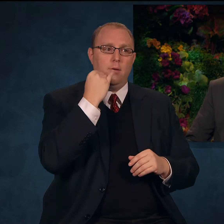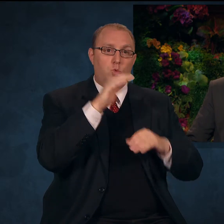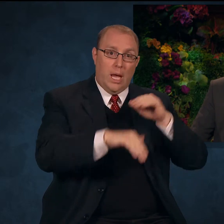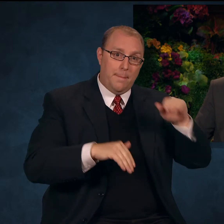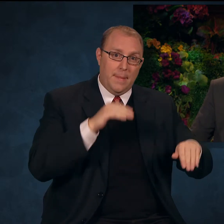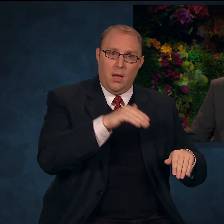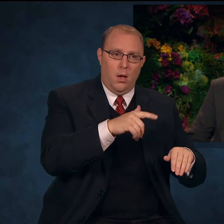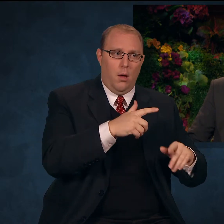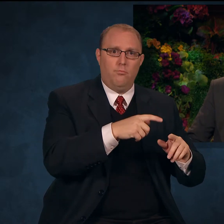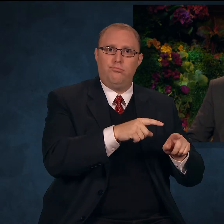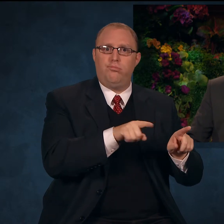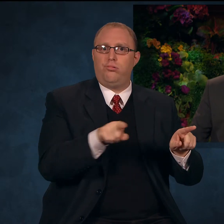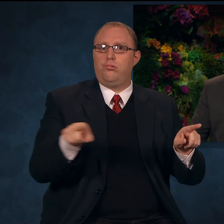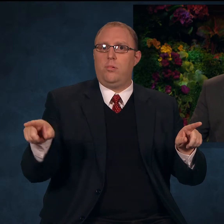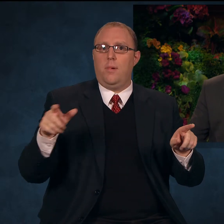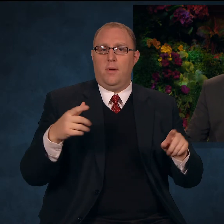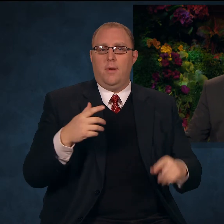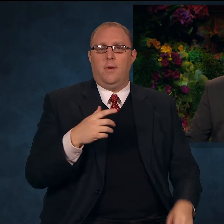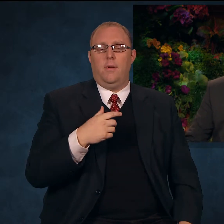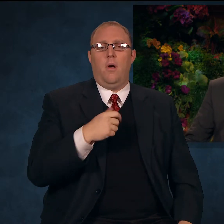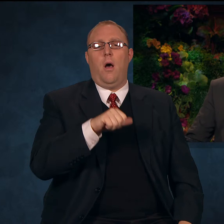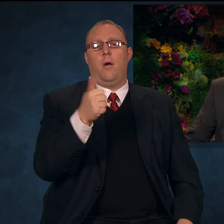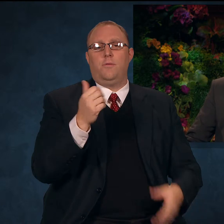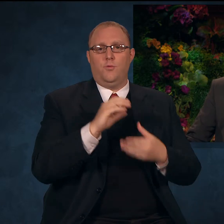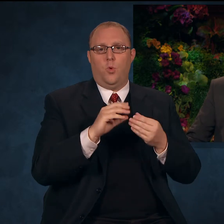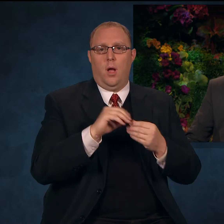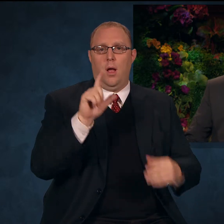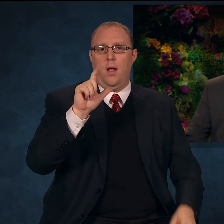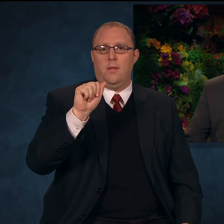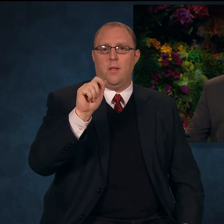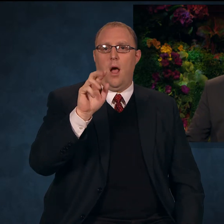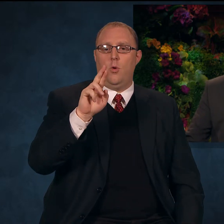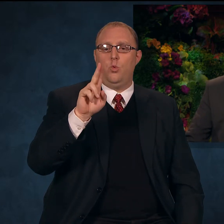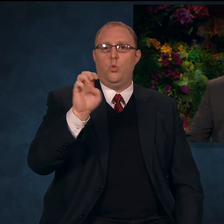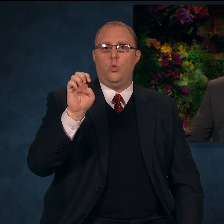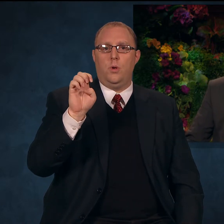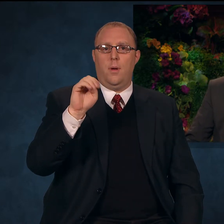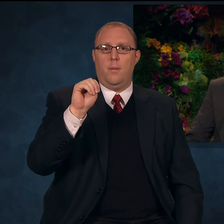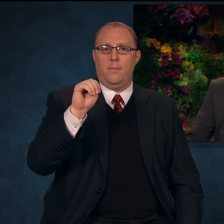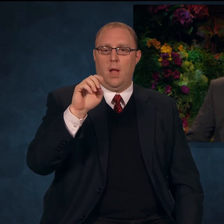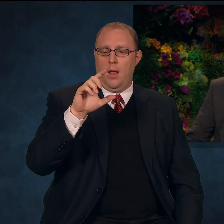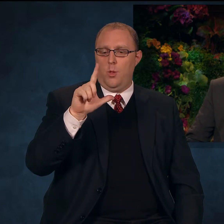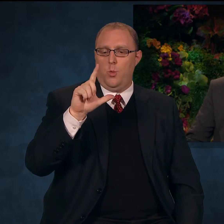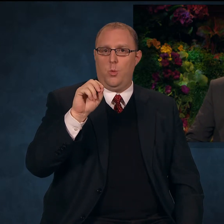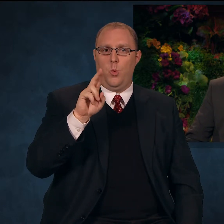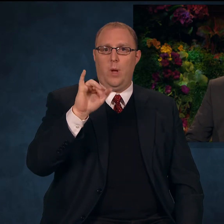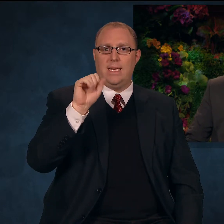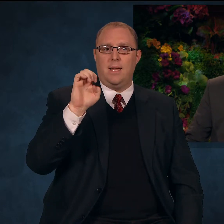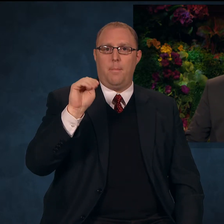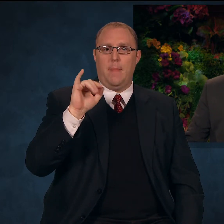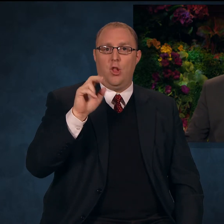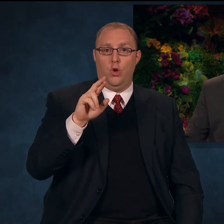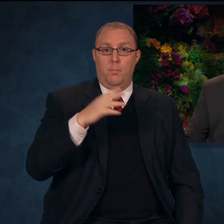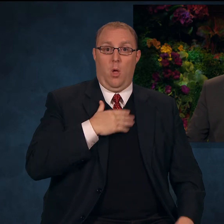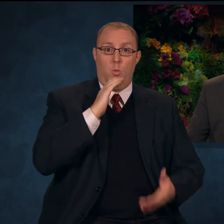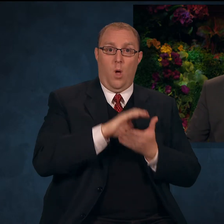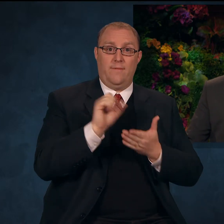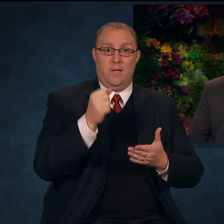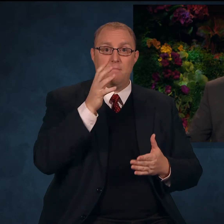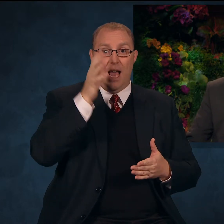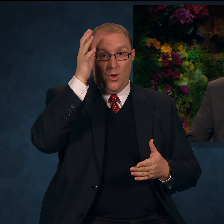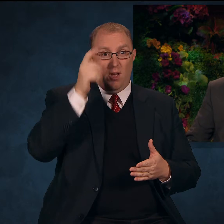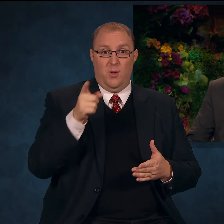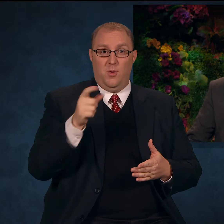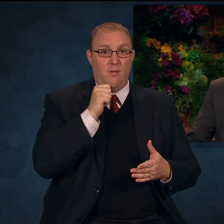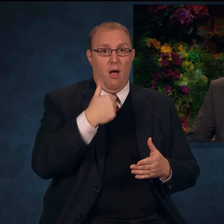Conversely, I think of LaRue and Louise Miller, my wife's parents, who, despite never having much by way of worldly